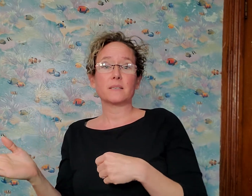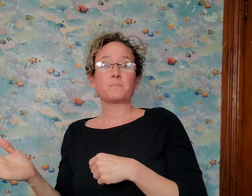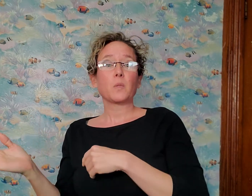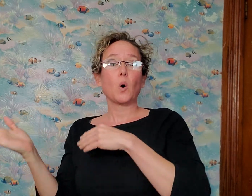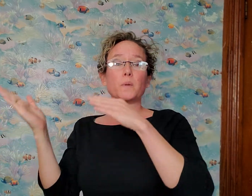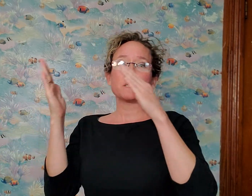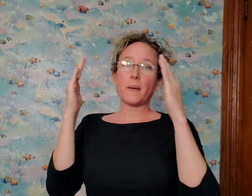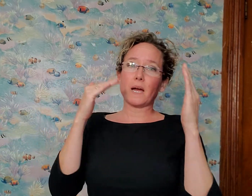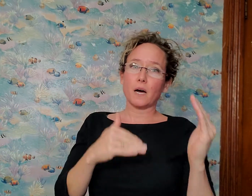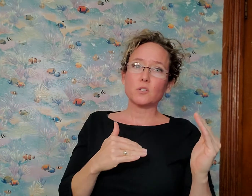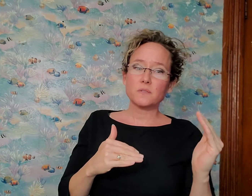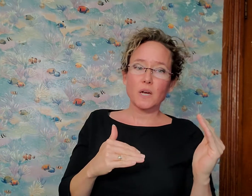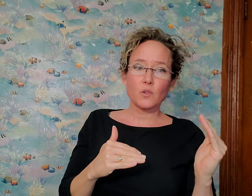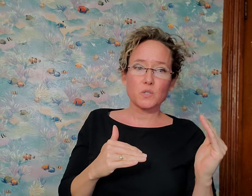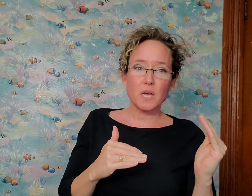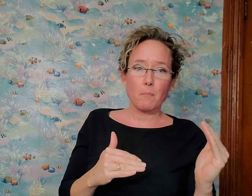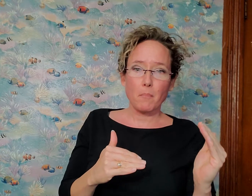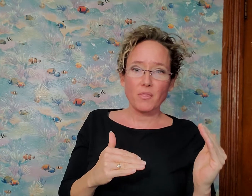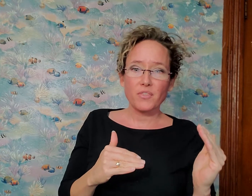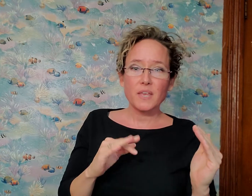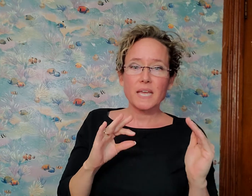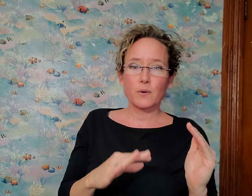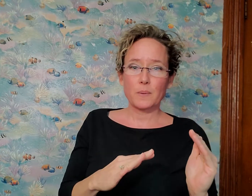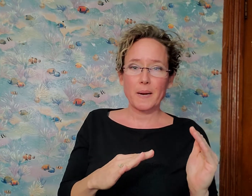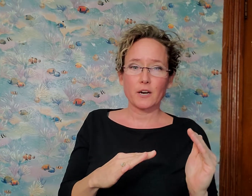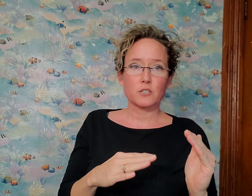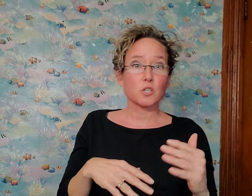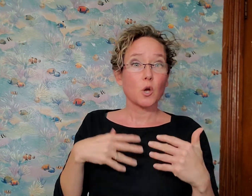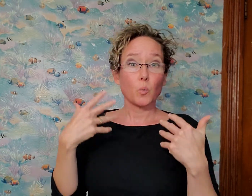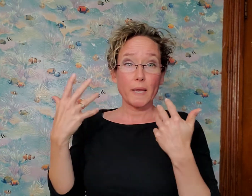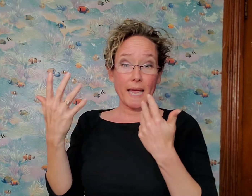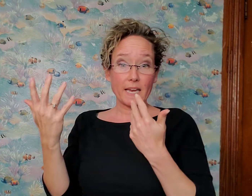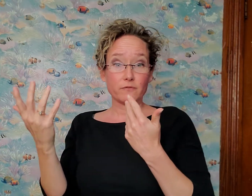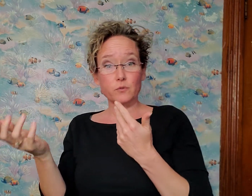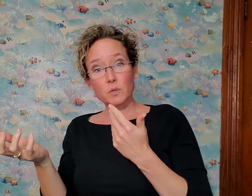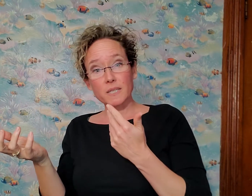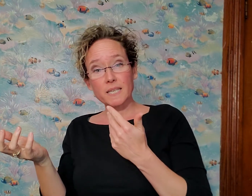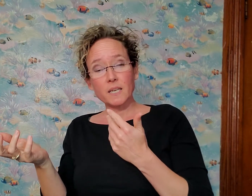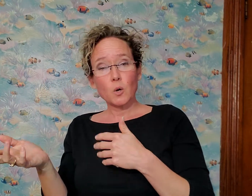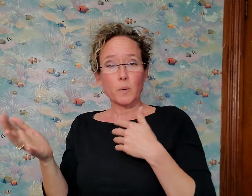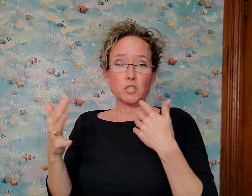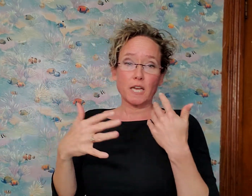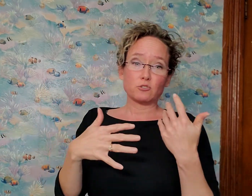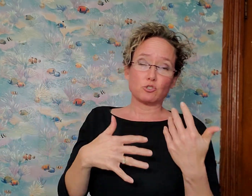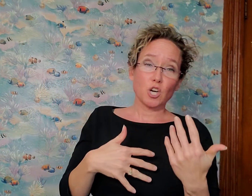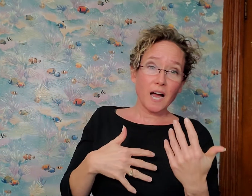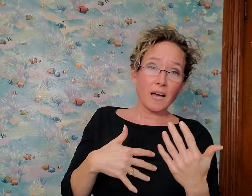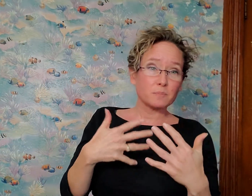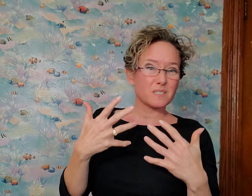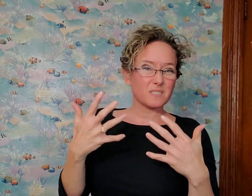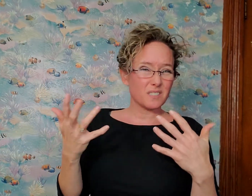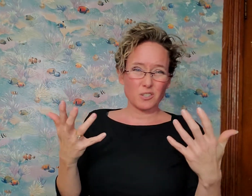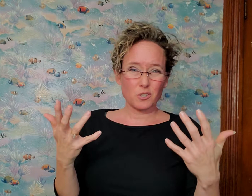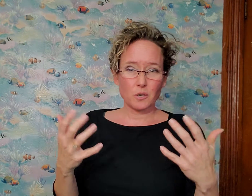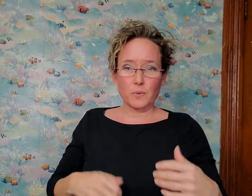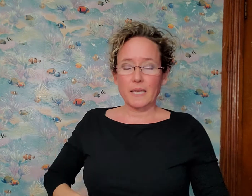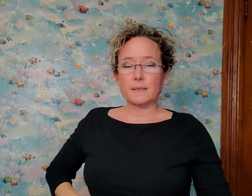only to pay hundreds of dollars a month in repairs. We ate frugally, we changed jobs, you know, you can relate.